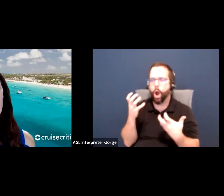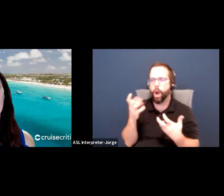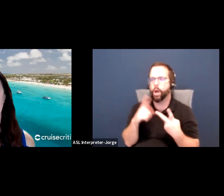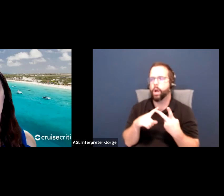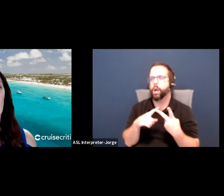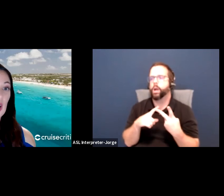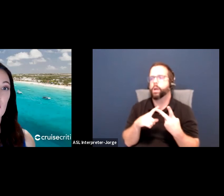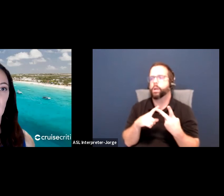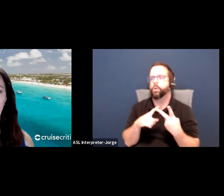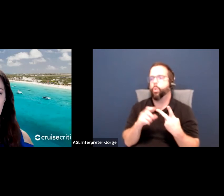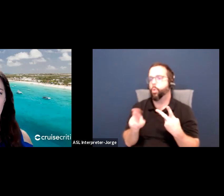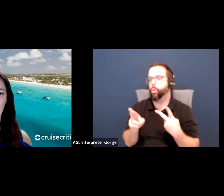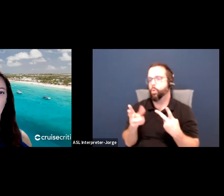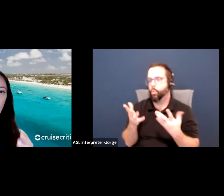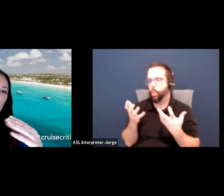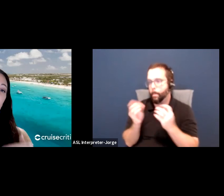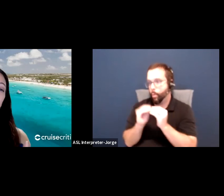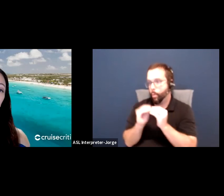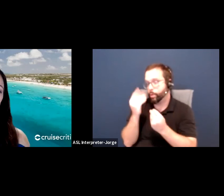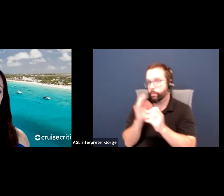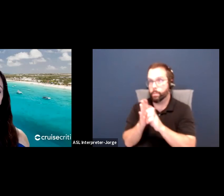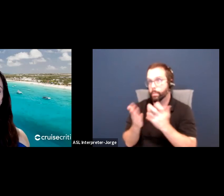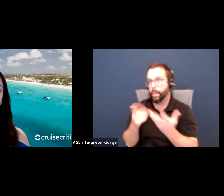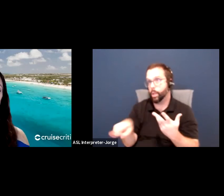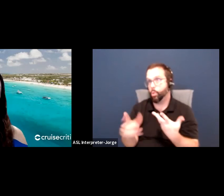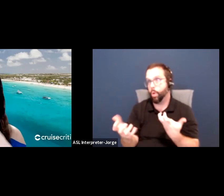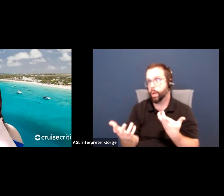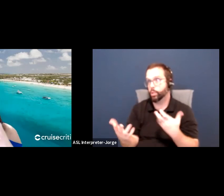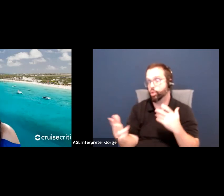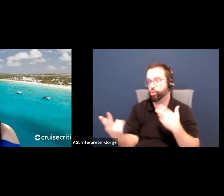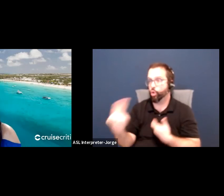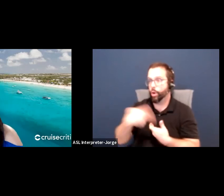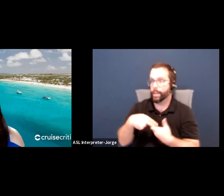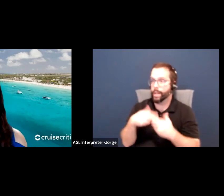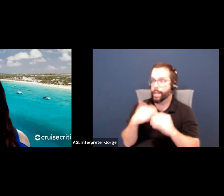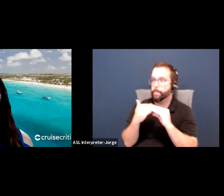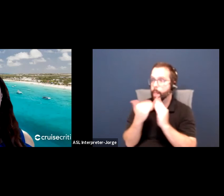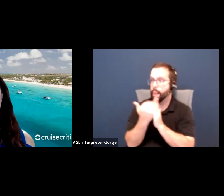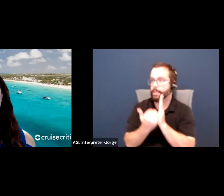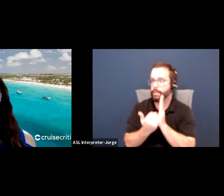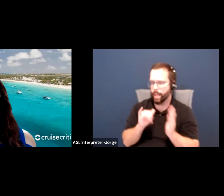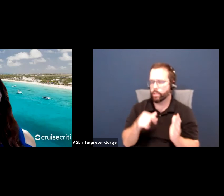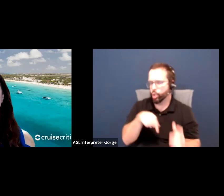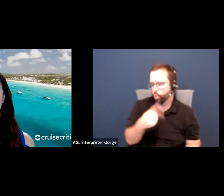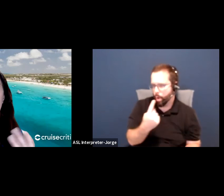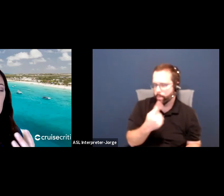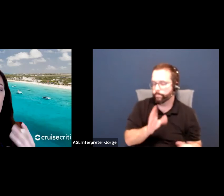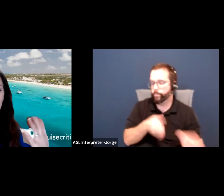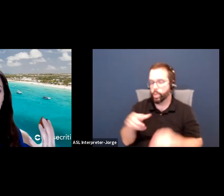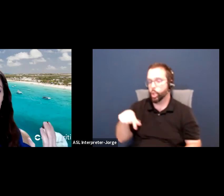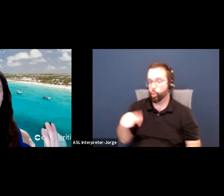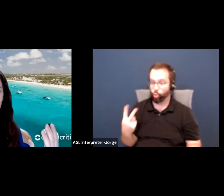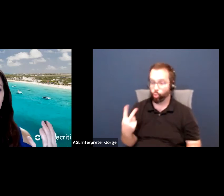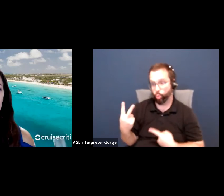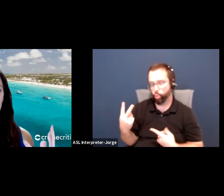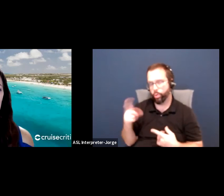more information to be on an email list, stuff like that. You're going to have those strategies Q1. Q2, it might be, okay, I really need to figure out